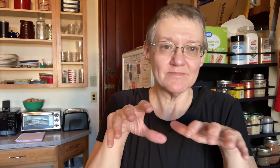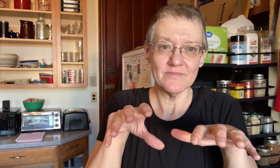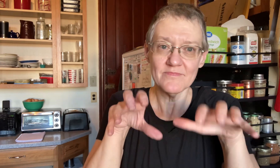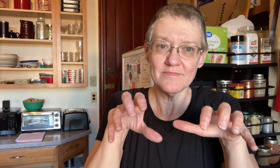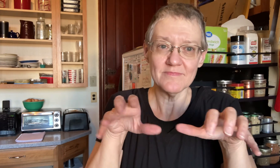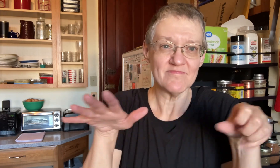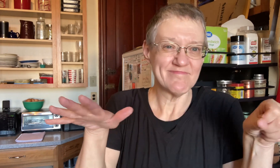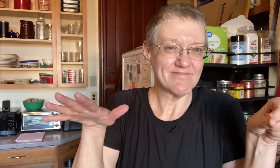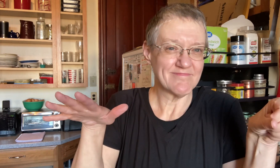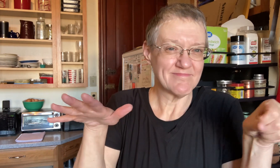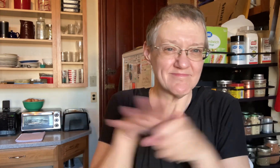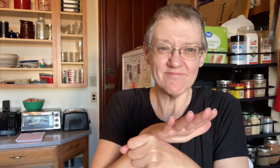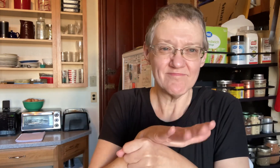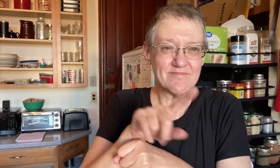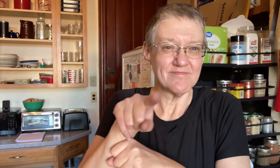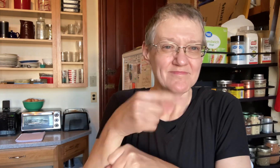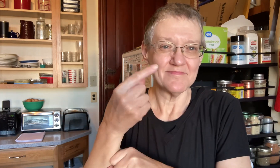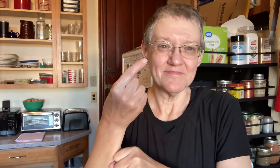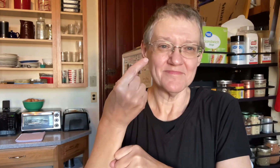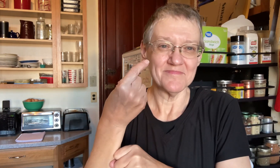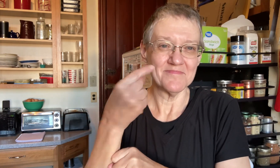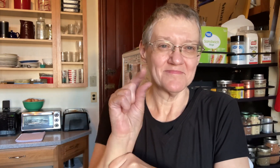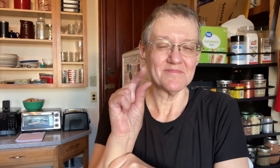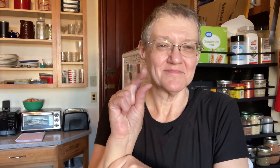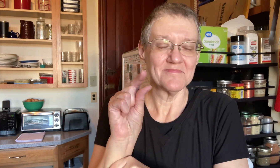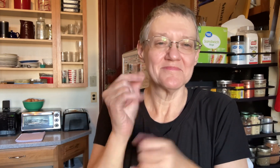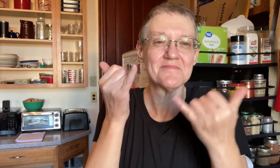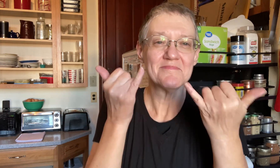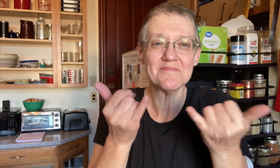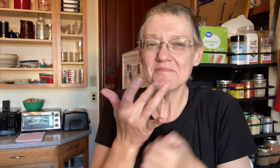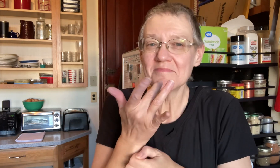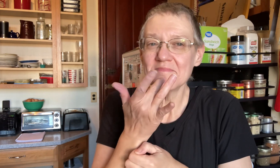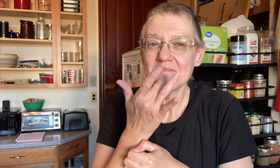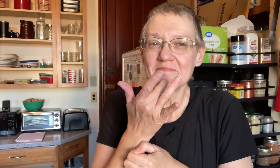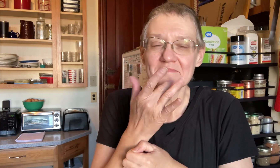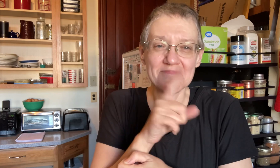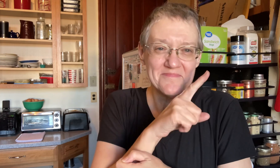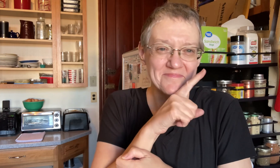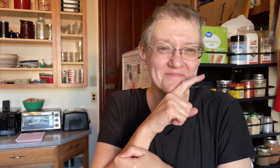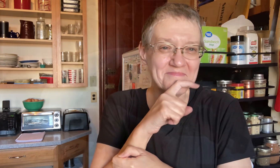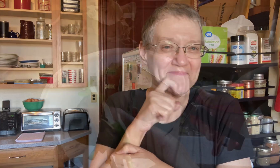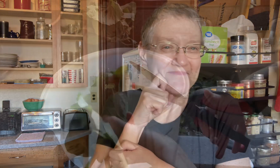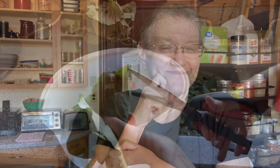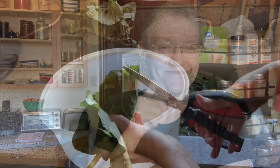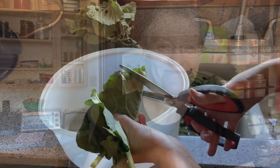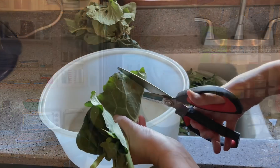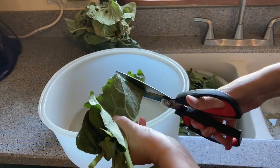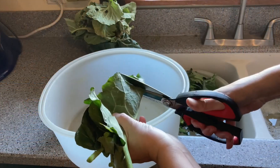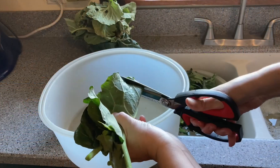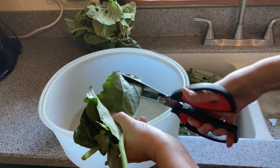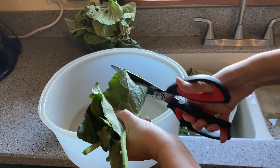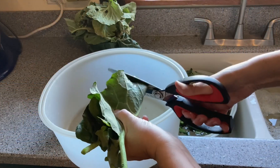but boy my freezer filled up fast so now i prefer to dehydrate them